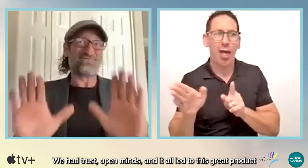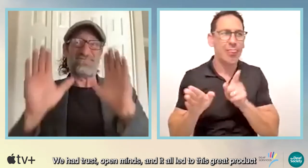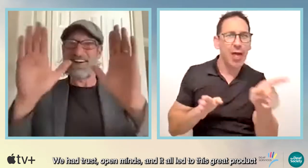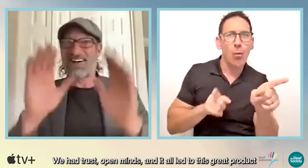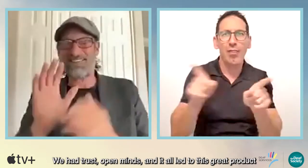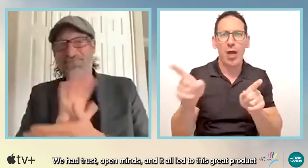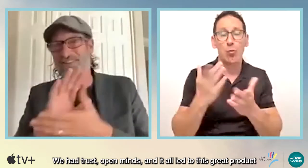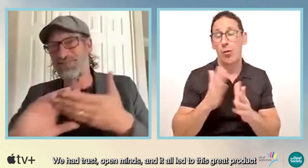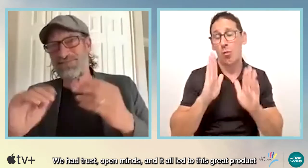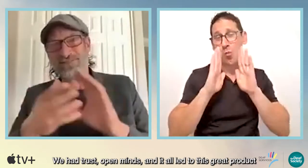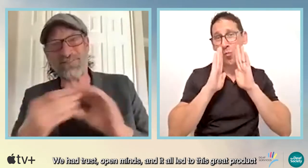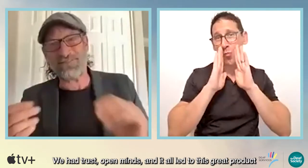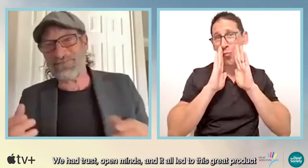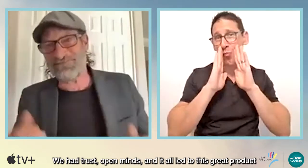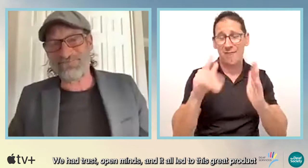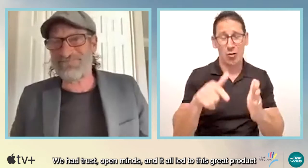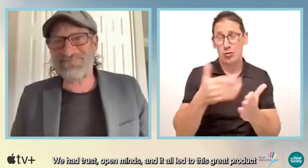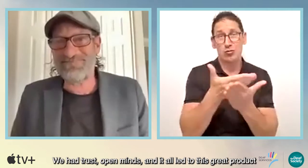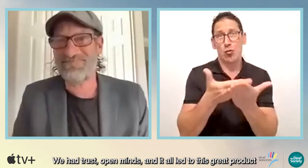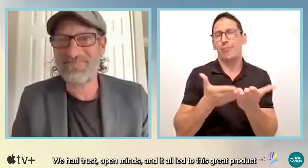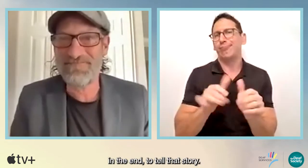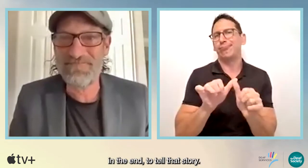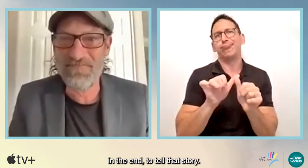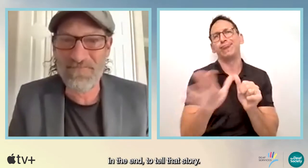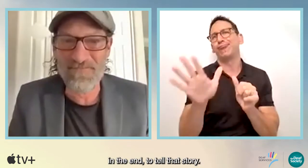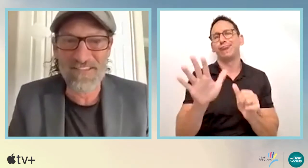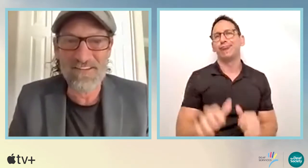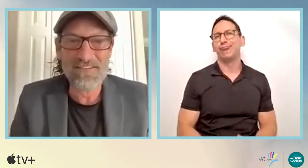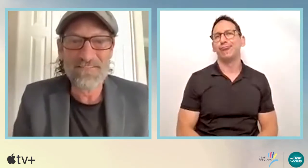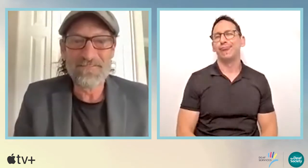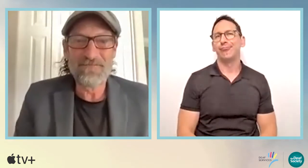and it all led to this great product in the end to tell that story.